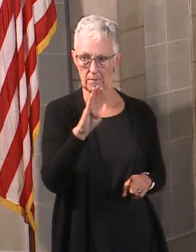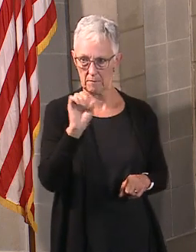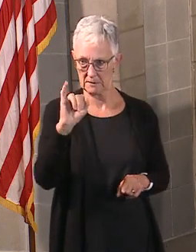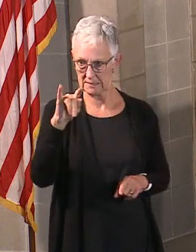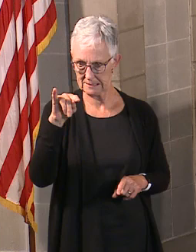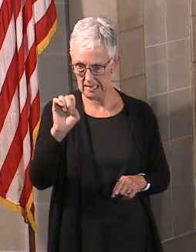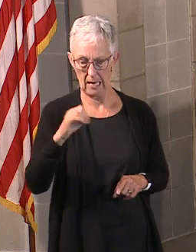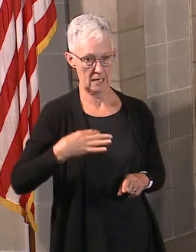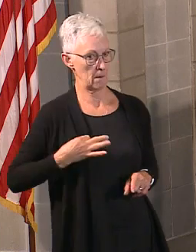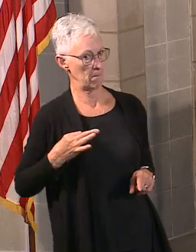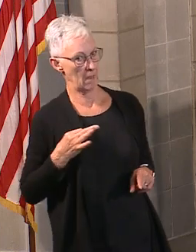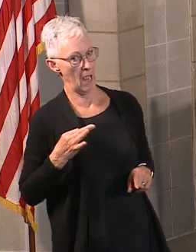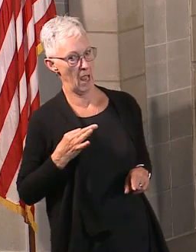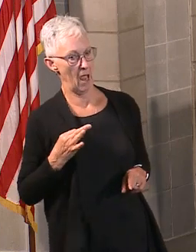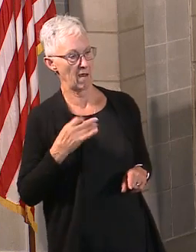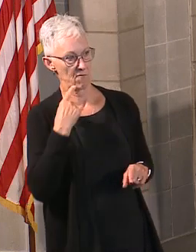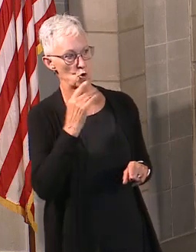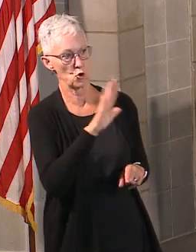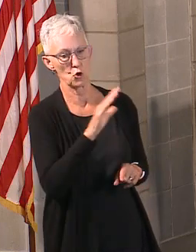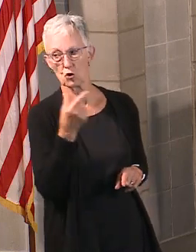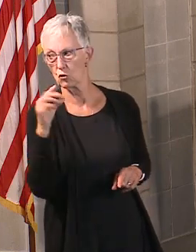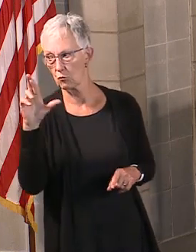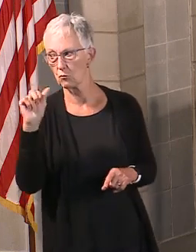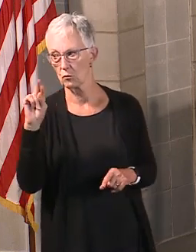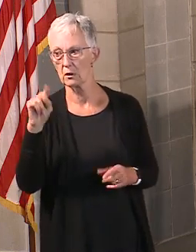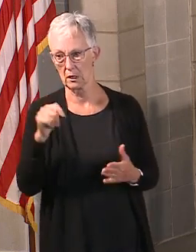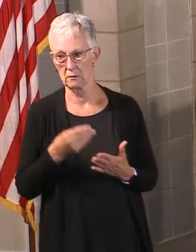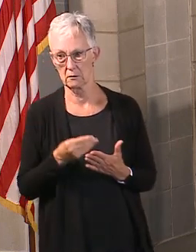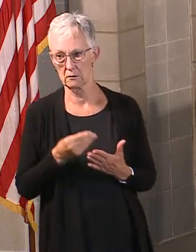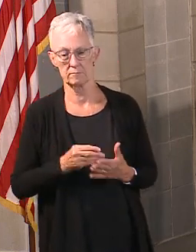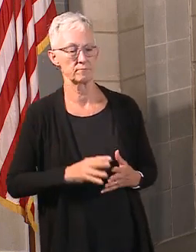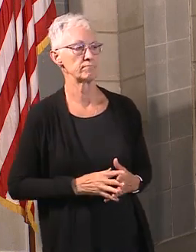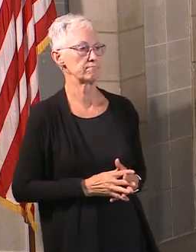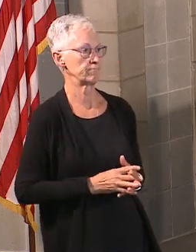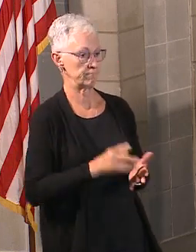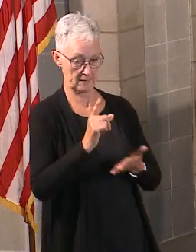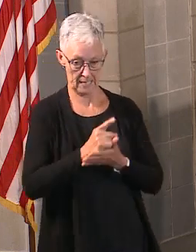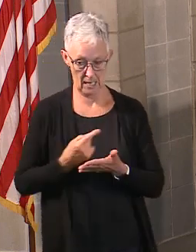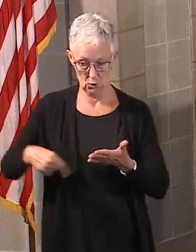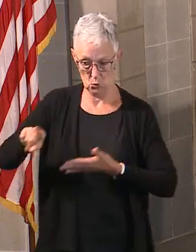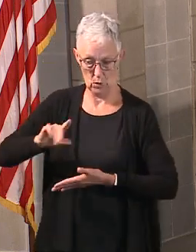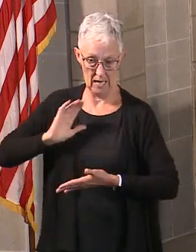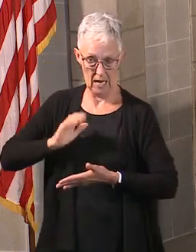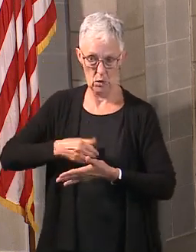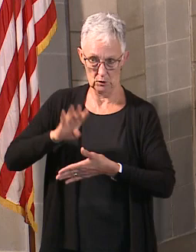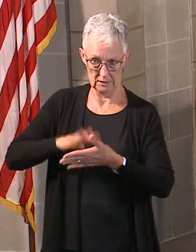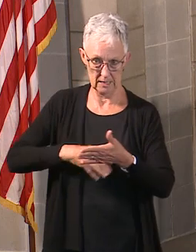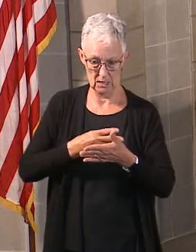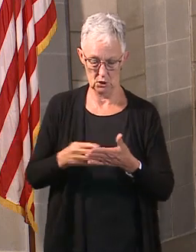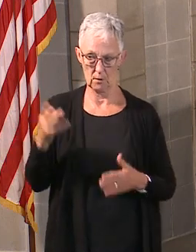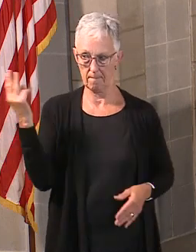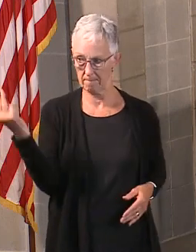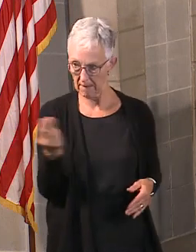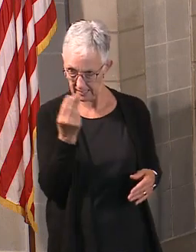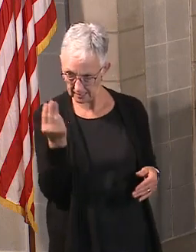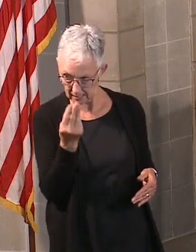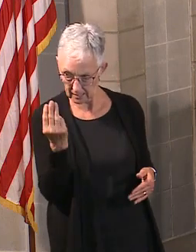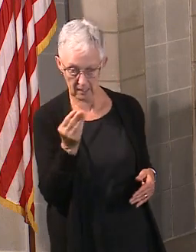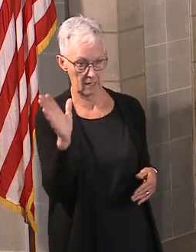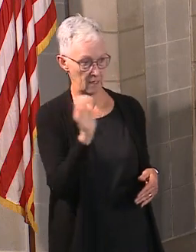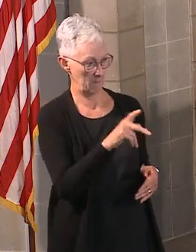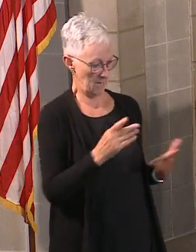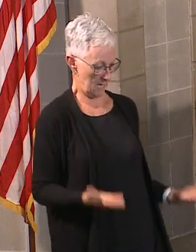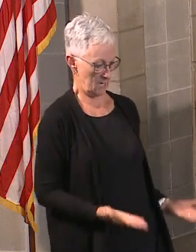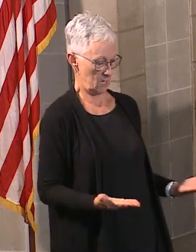application in today. Okay. And then next week, our upcoming schedule is going to be Monday. We will be back here